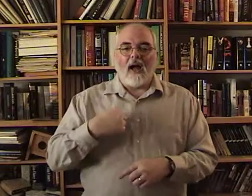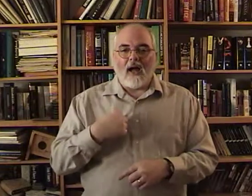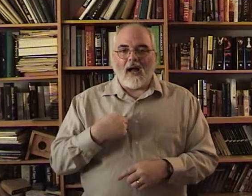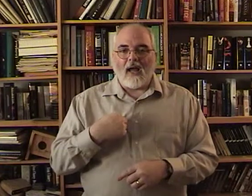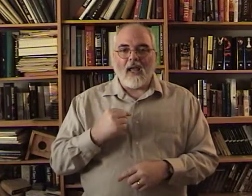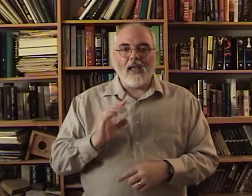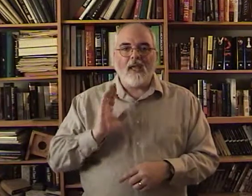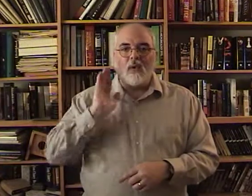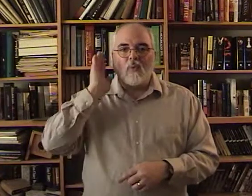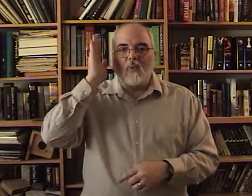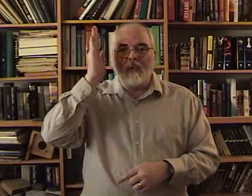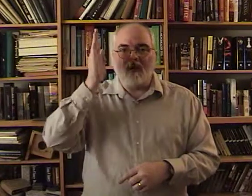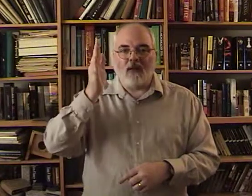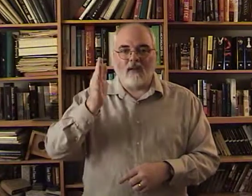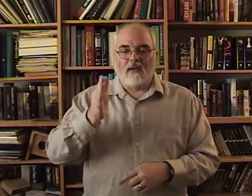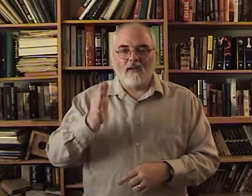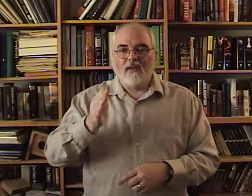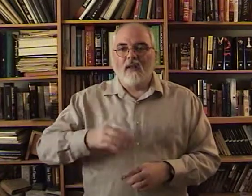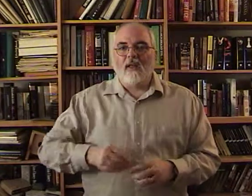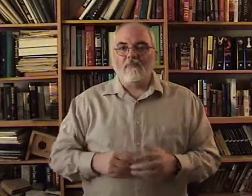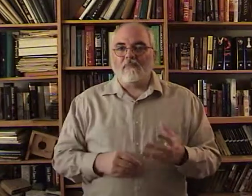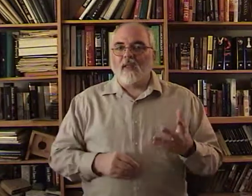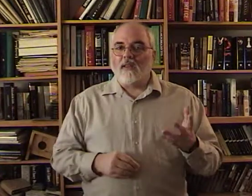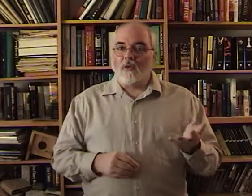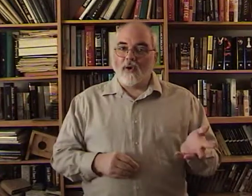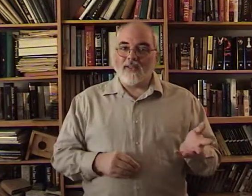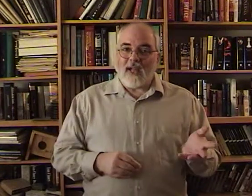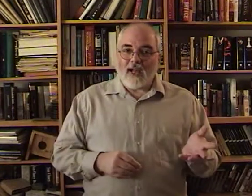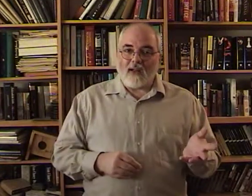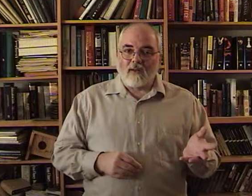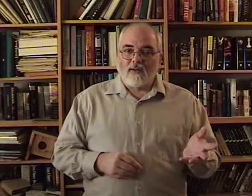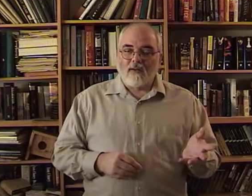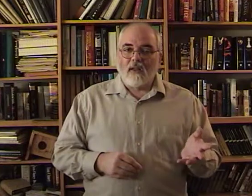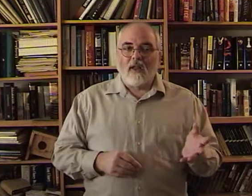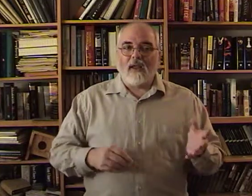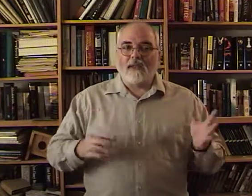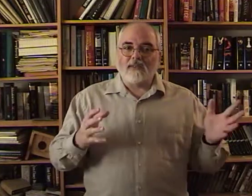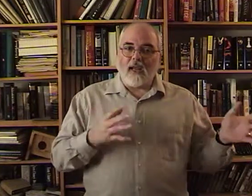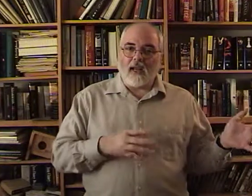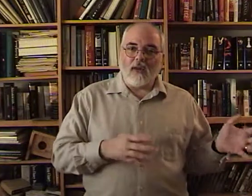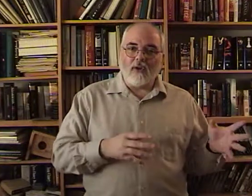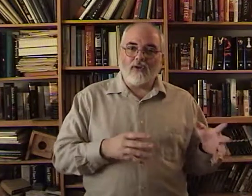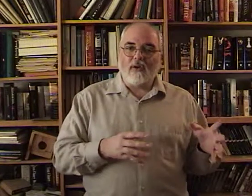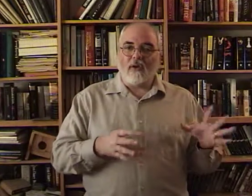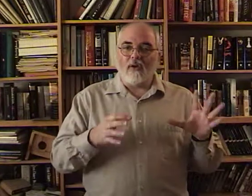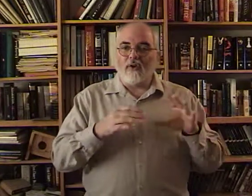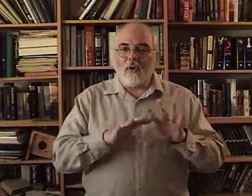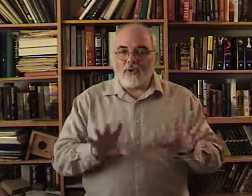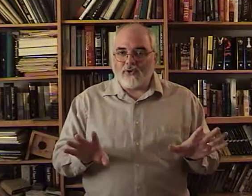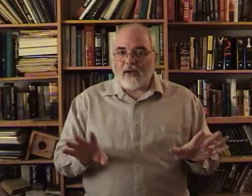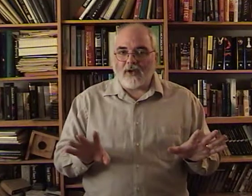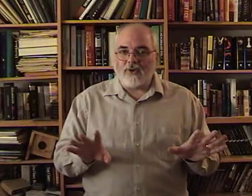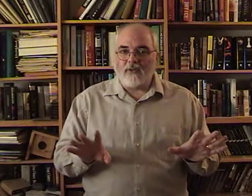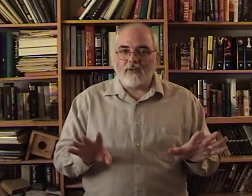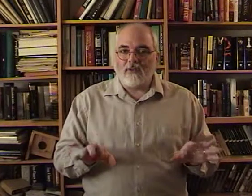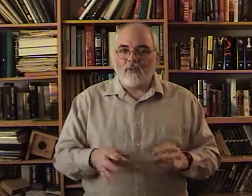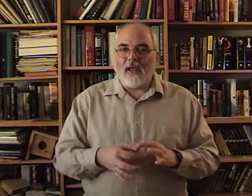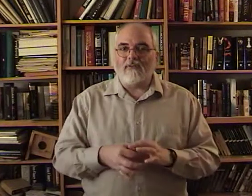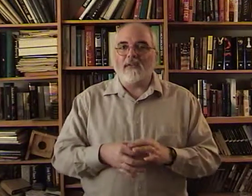I. Will. The word is. I'll. In sign language. There are no contractions. We have to